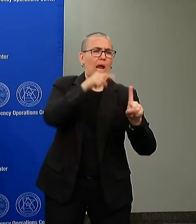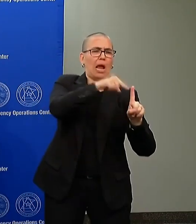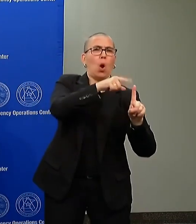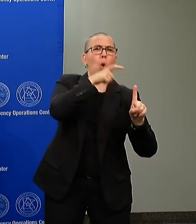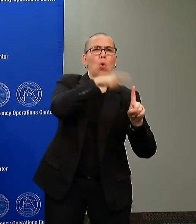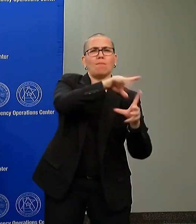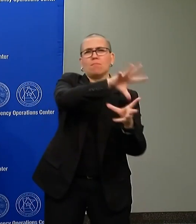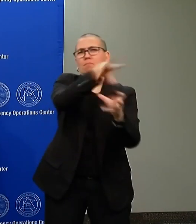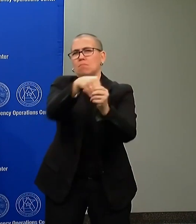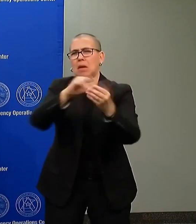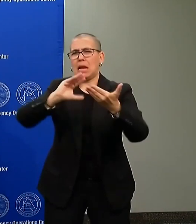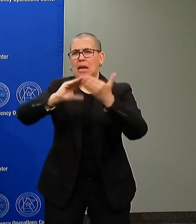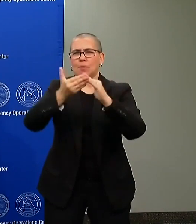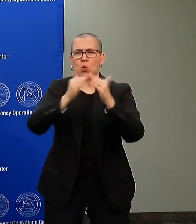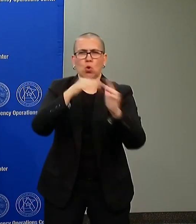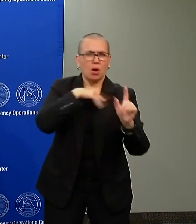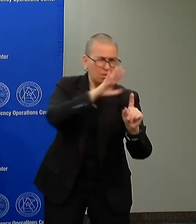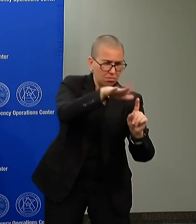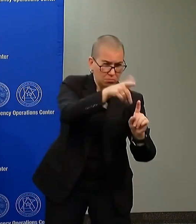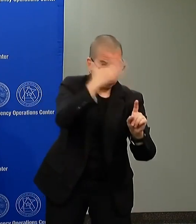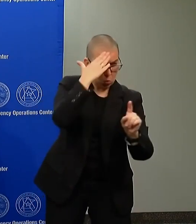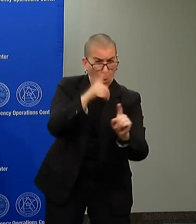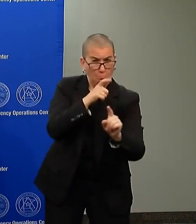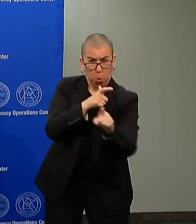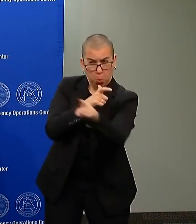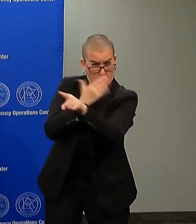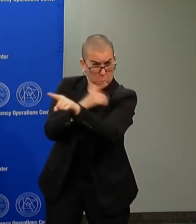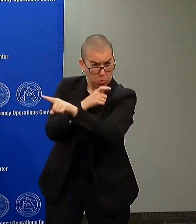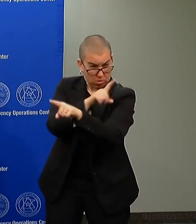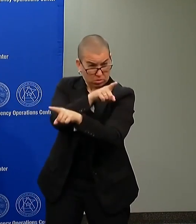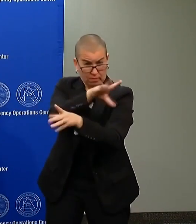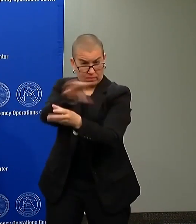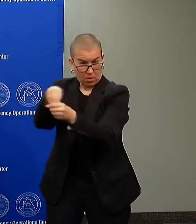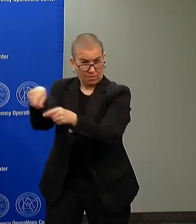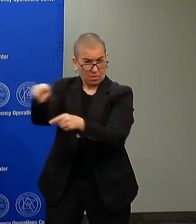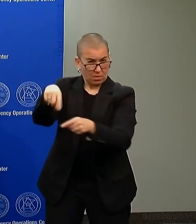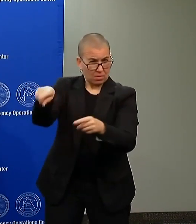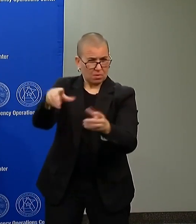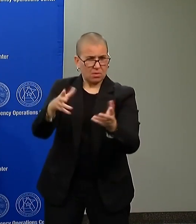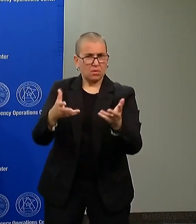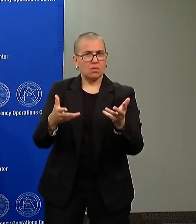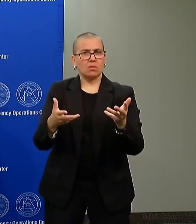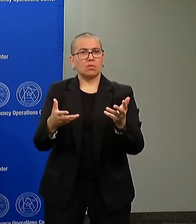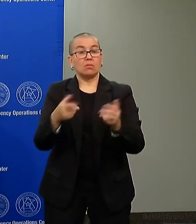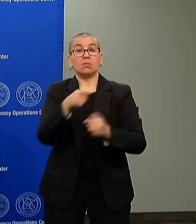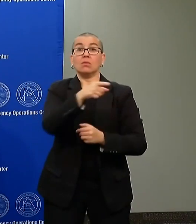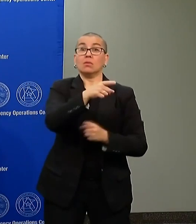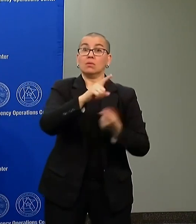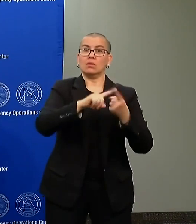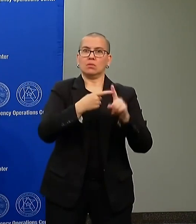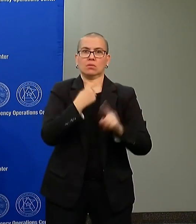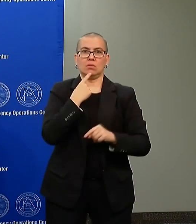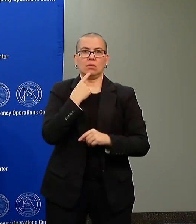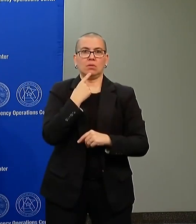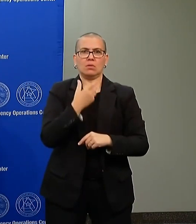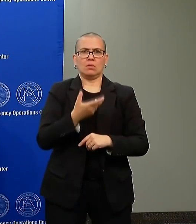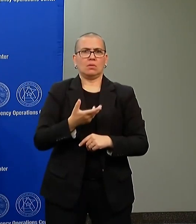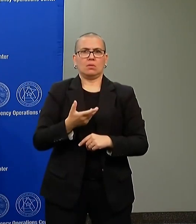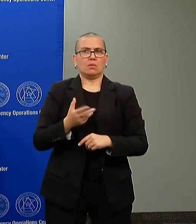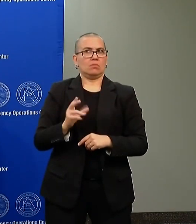and I ask them what they're seeing, what they're feeling, what they're hearing, to a person, I hear them say,